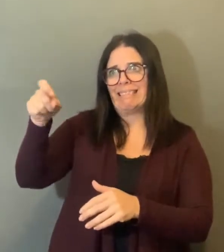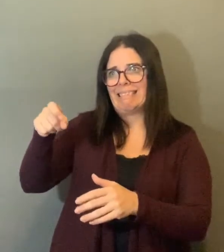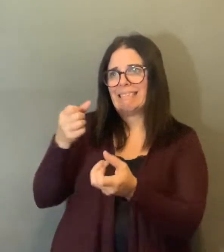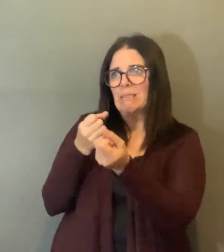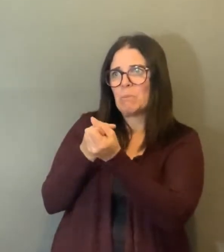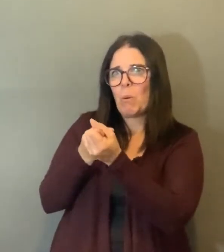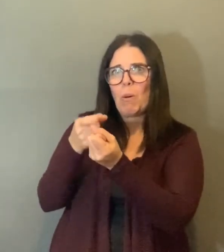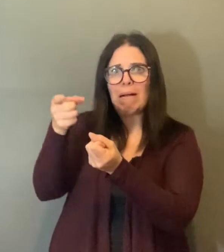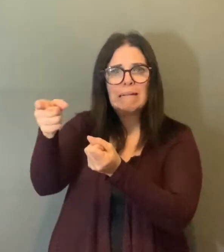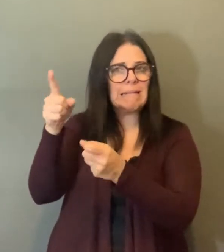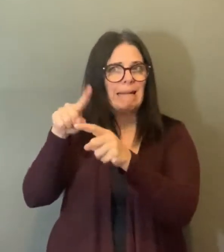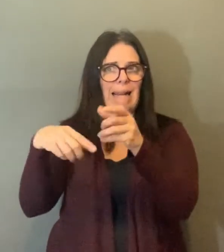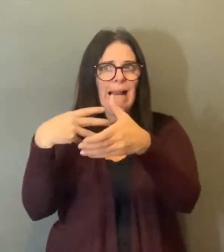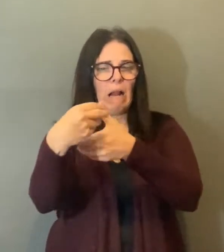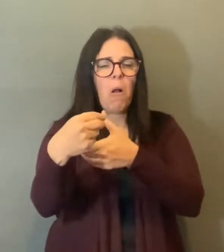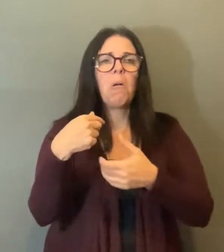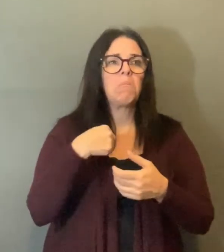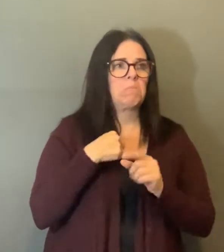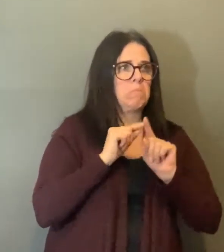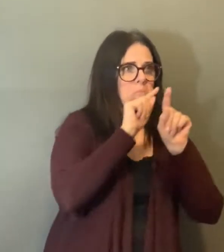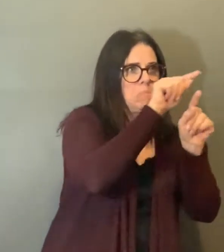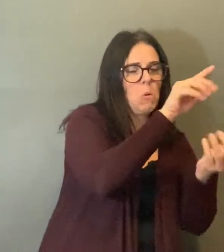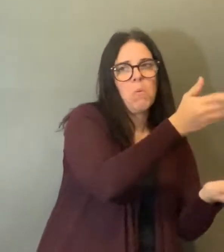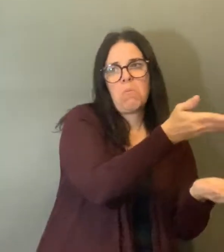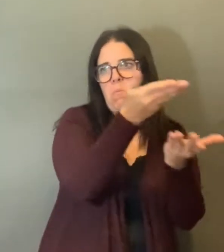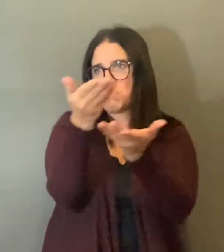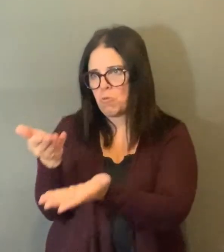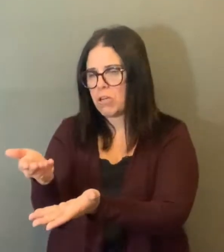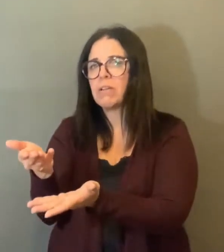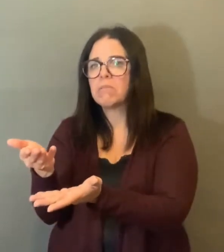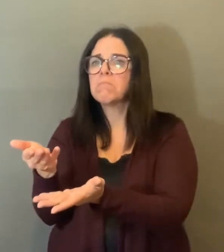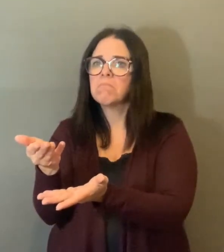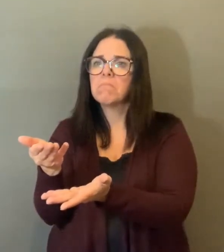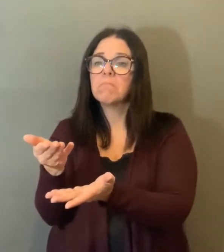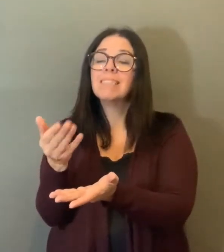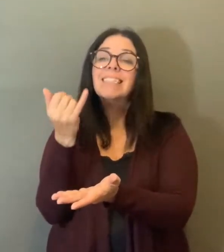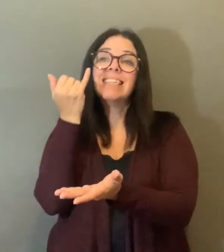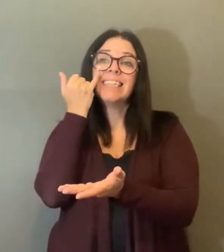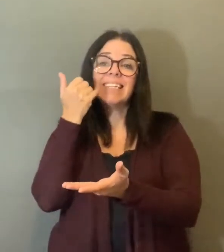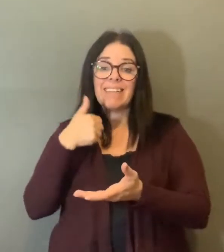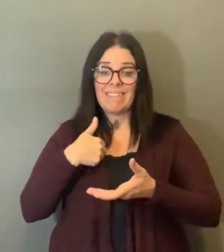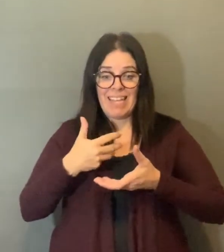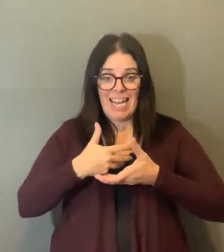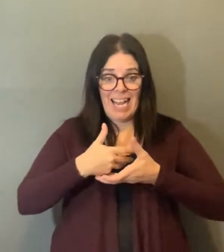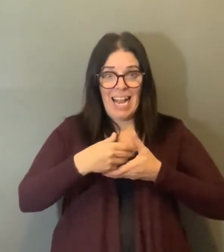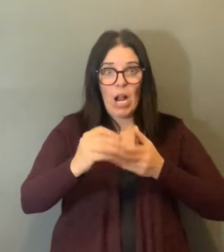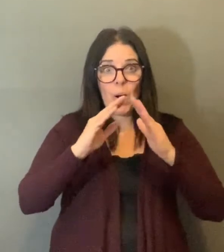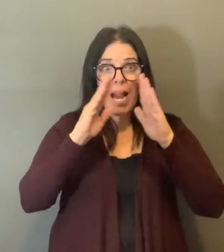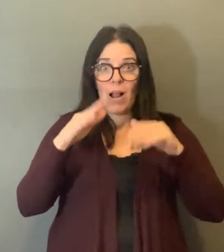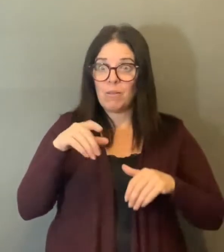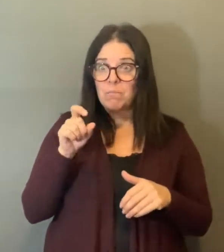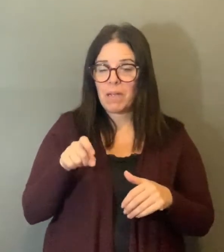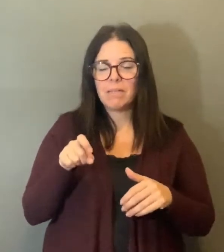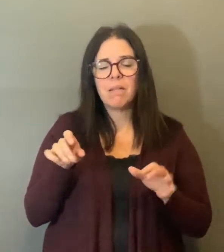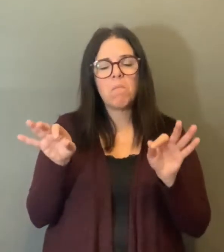members with meeting essential needs. If you must leave your home, stay at least two meters apart from others.